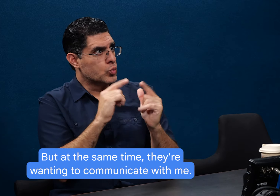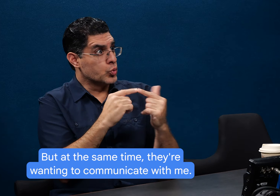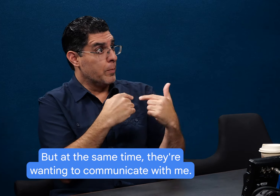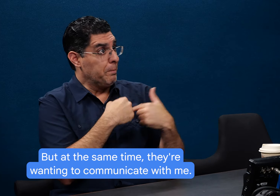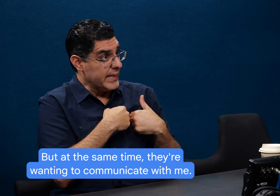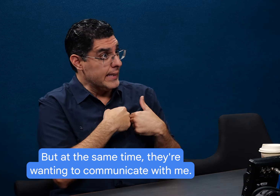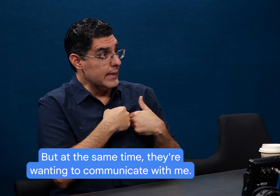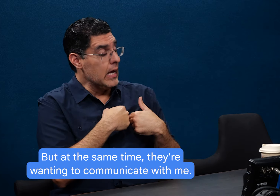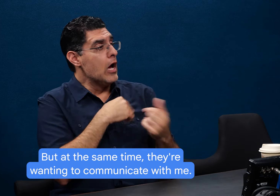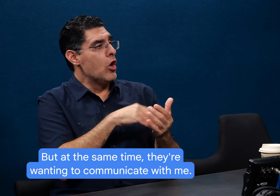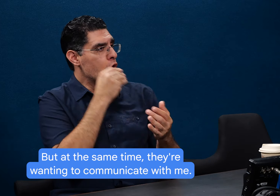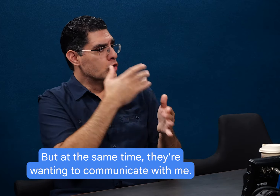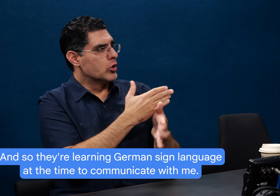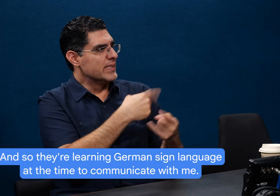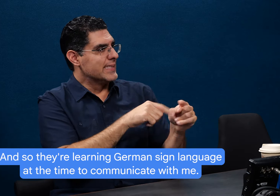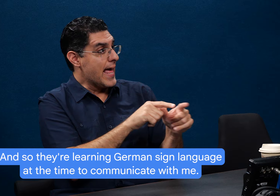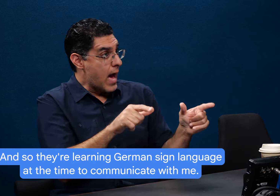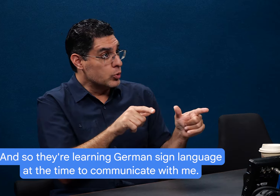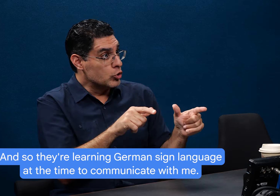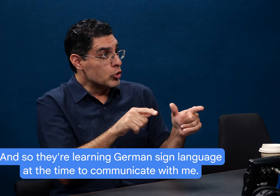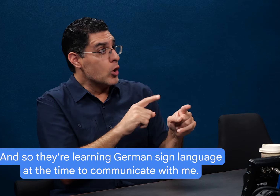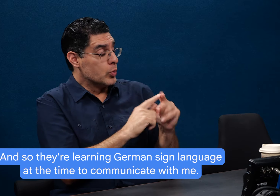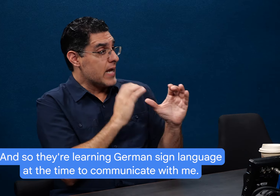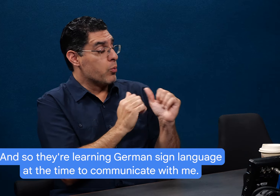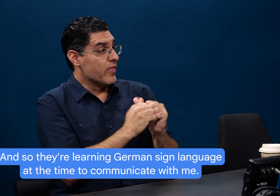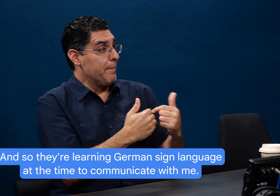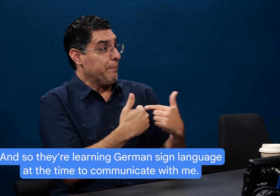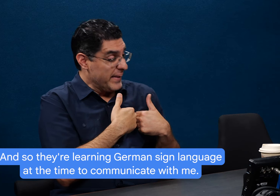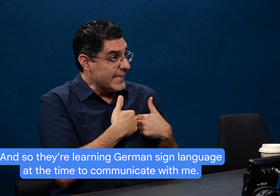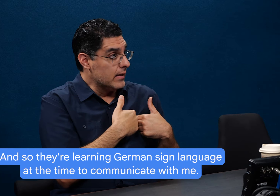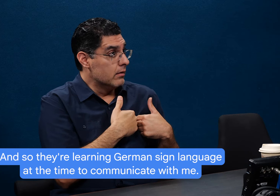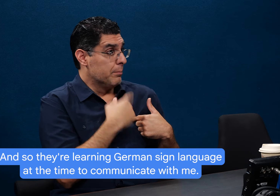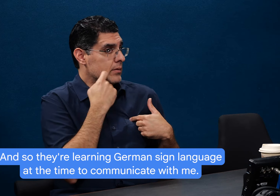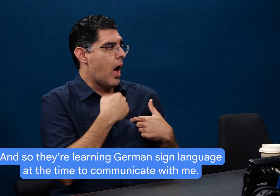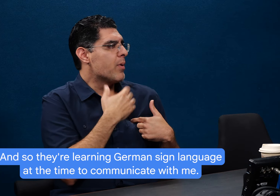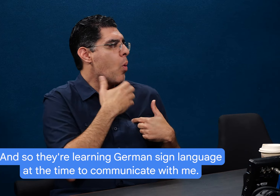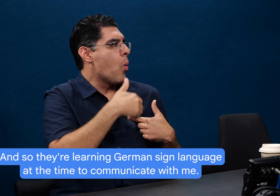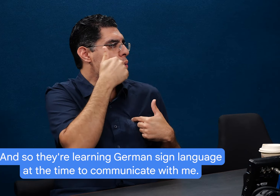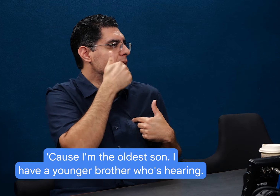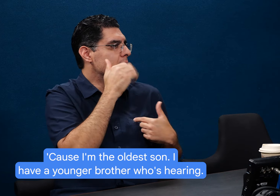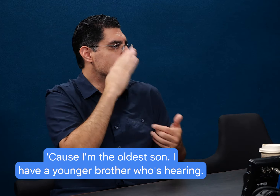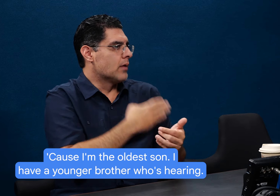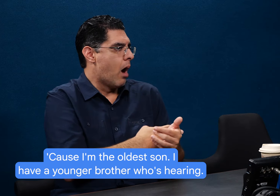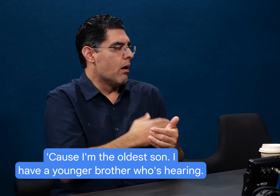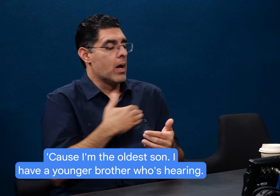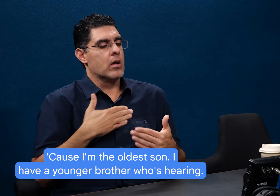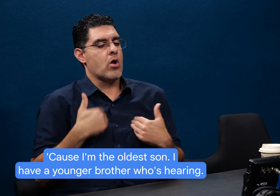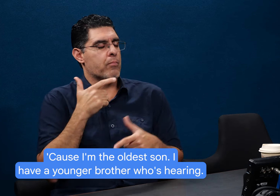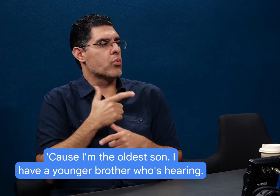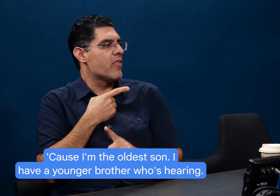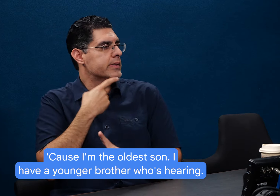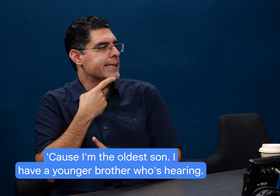time, they're wanting to communicate with me, and so they're learning German Sign Language at the time to communicate with me because